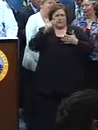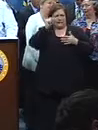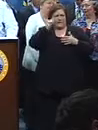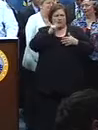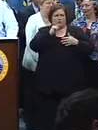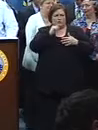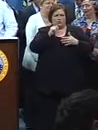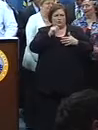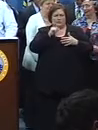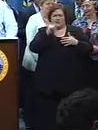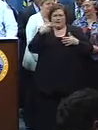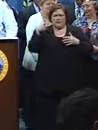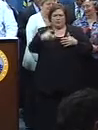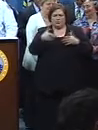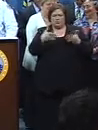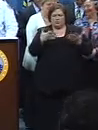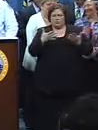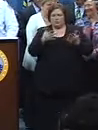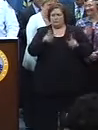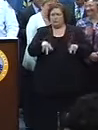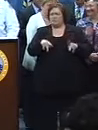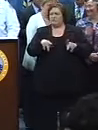from the next thing was not being a person. Okay.